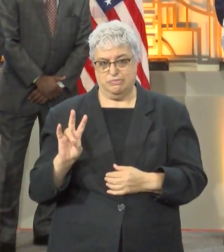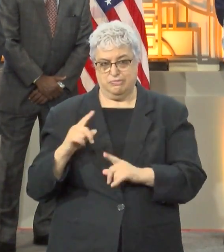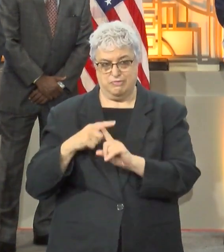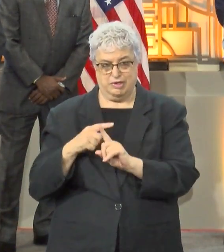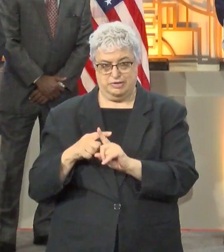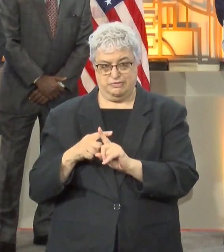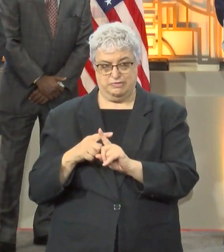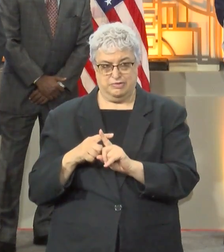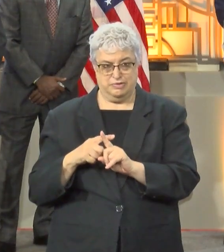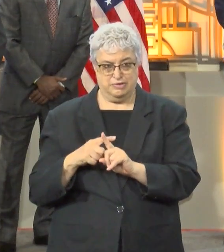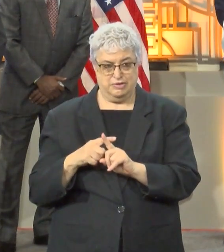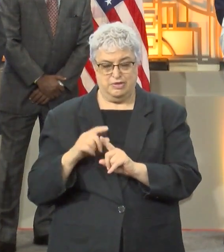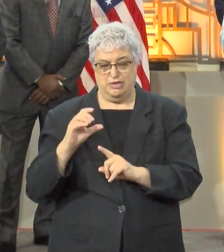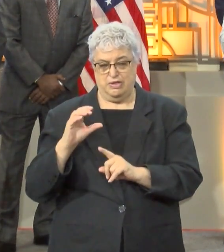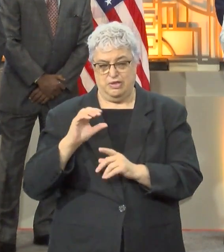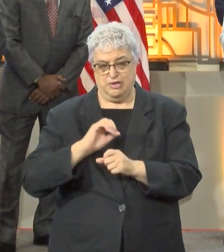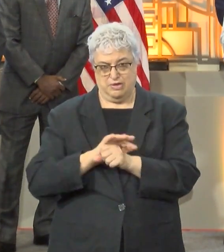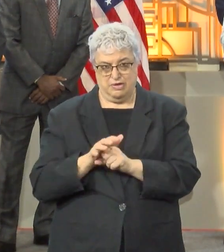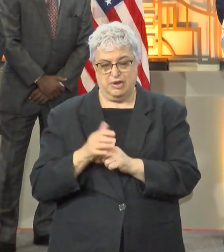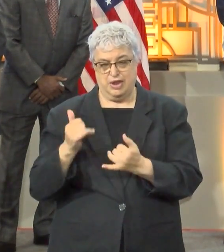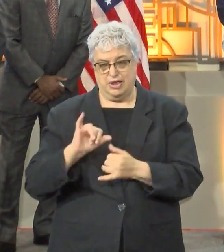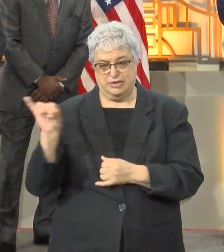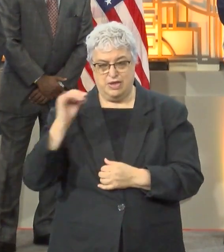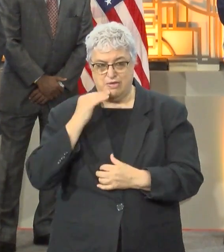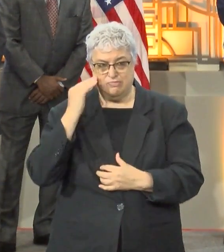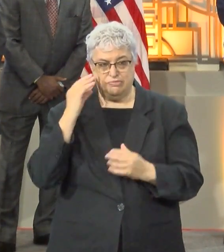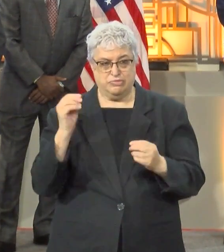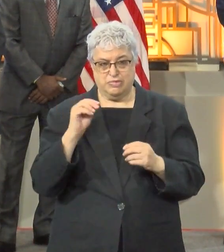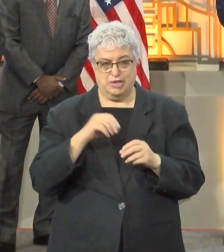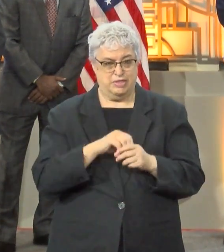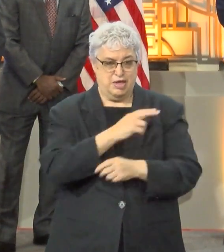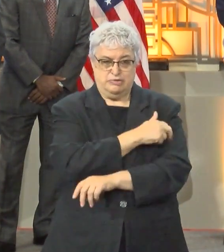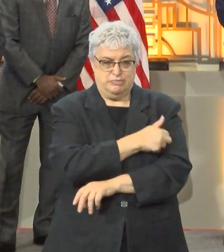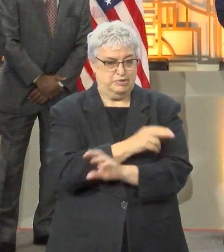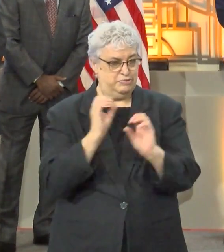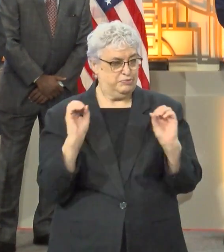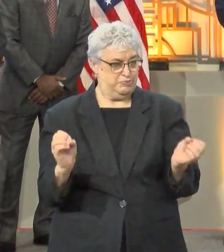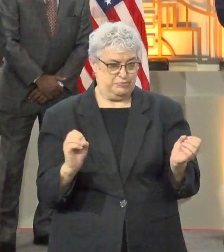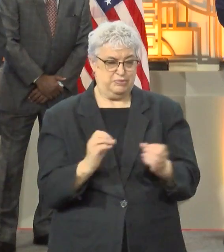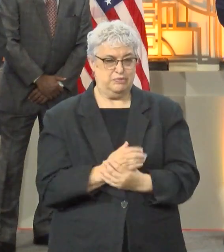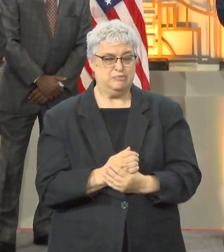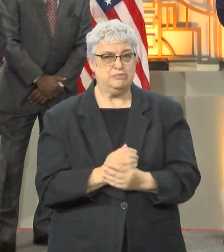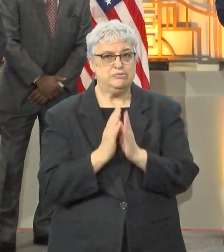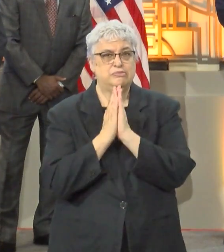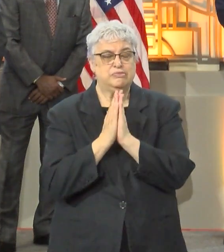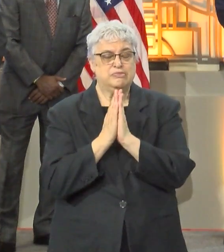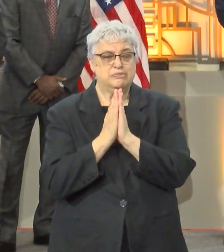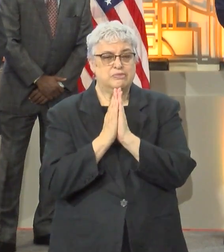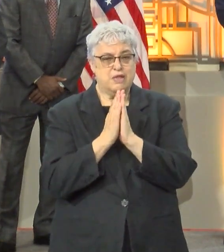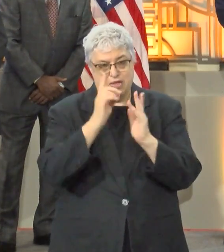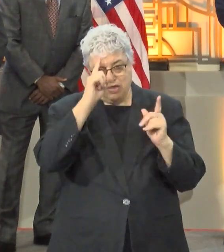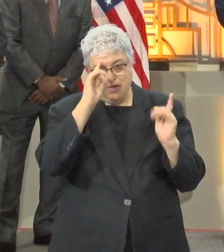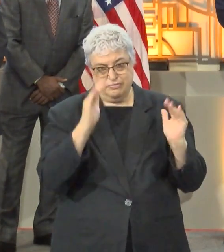positive in coronavirus. They're all recovering at home. We have no firefighters in the hospital. And my hope and prayer is